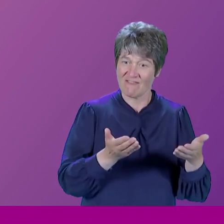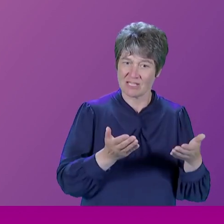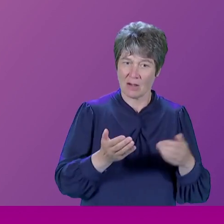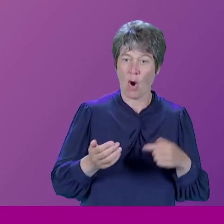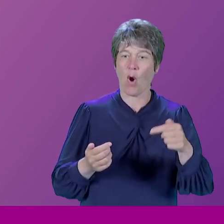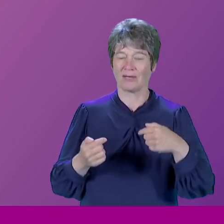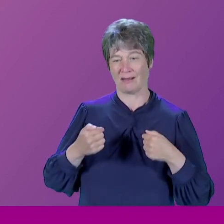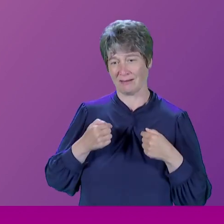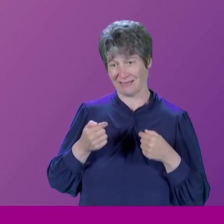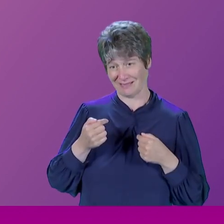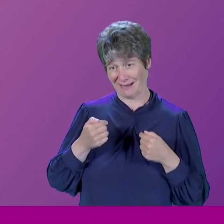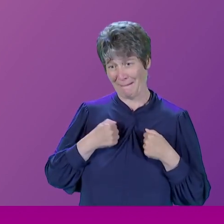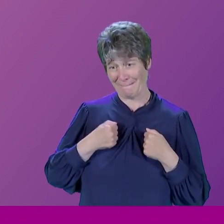Whitehall.